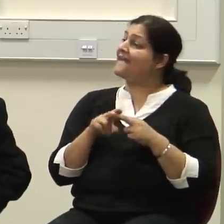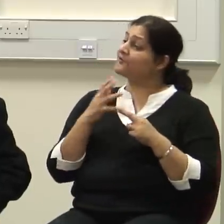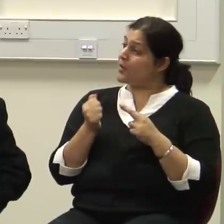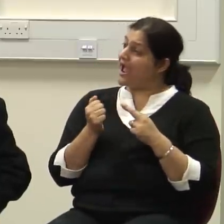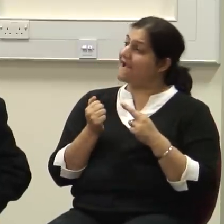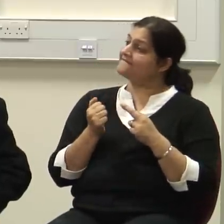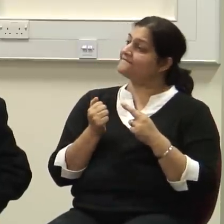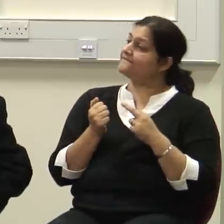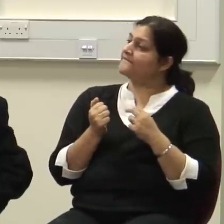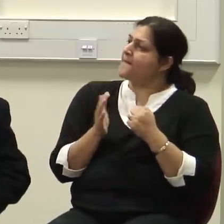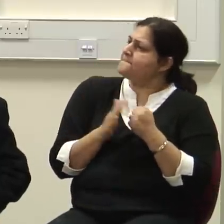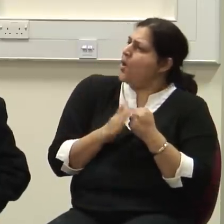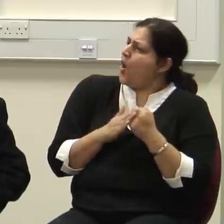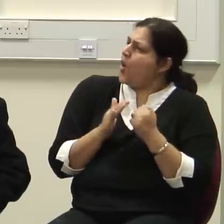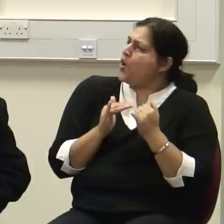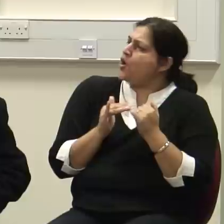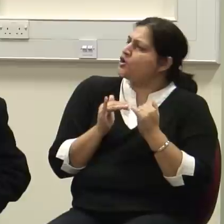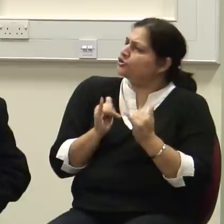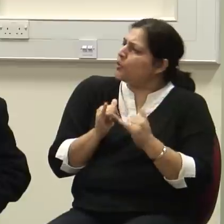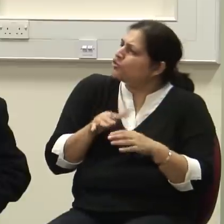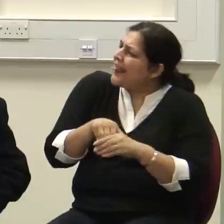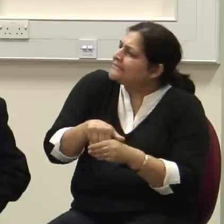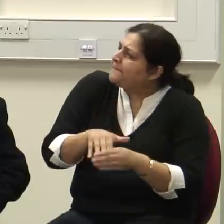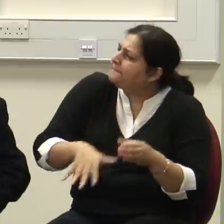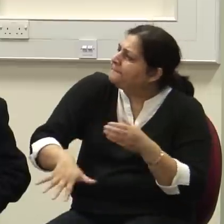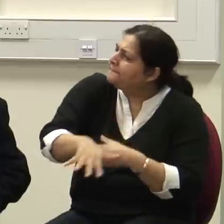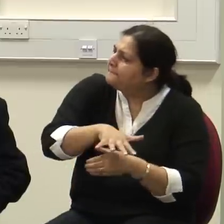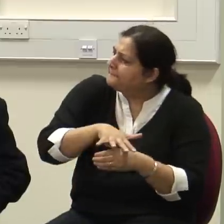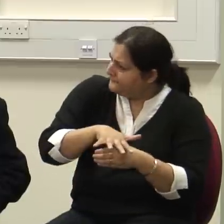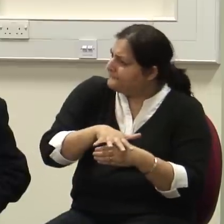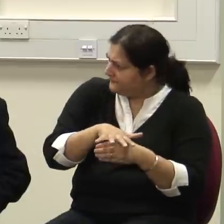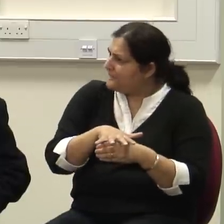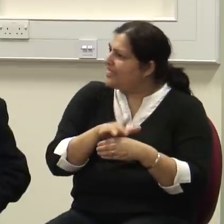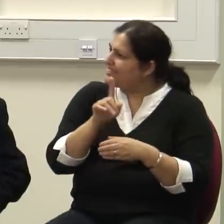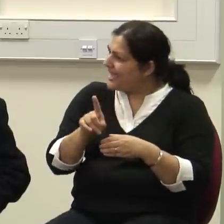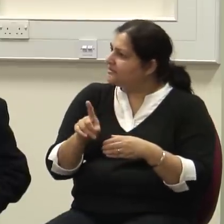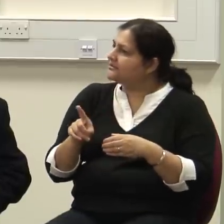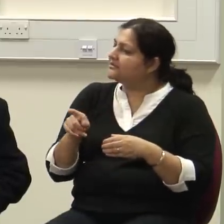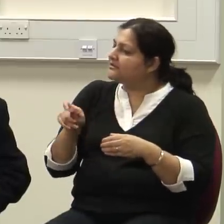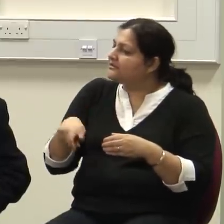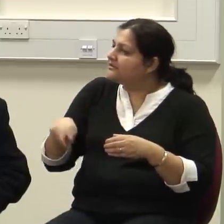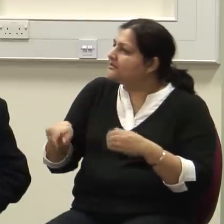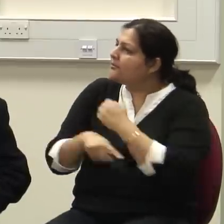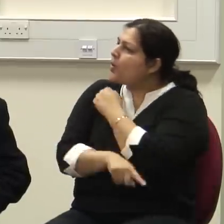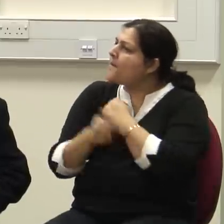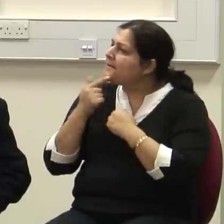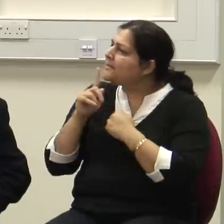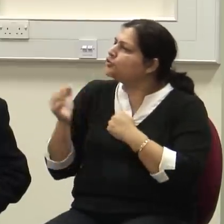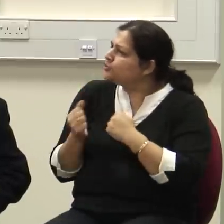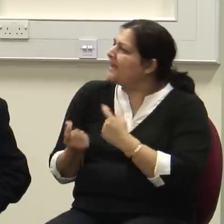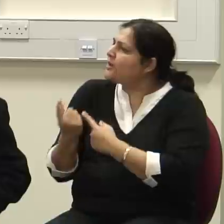the more opportunities give to poor people. That has not been the historical experience in the last hundred years.